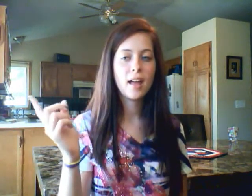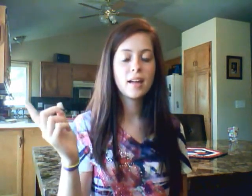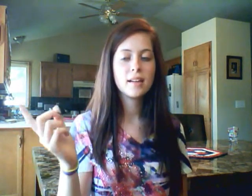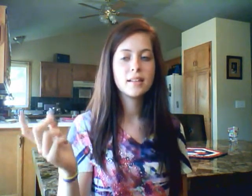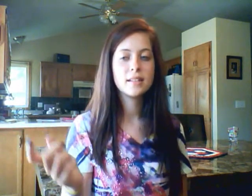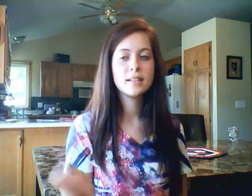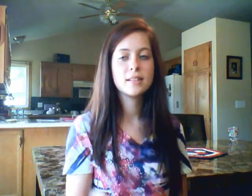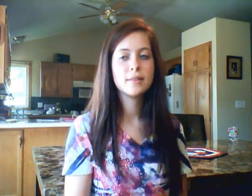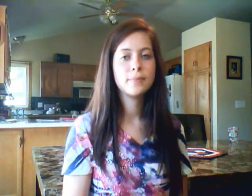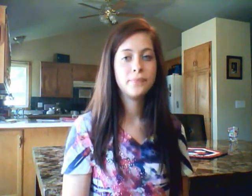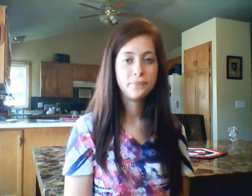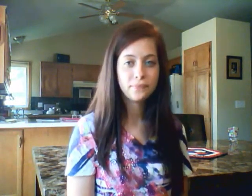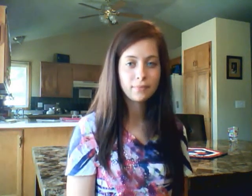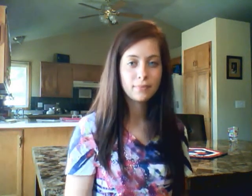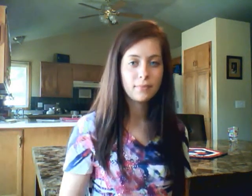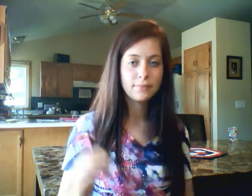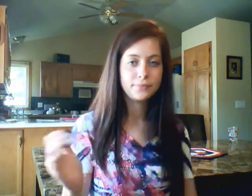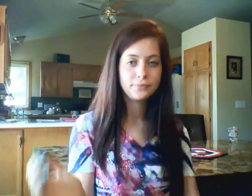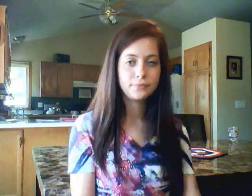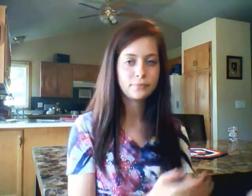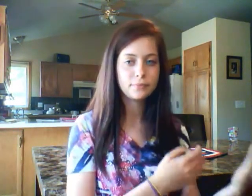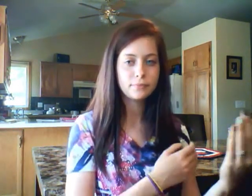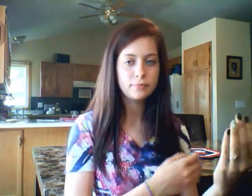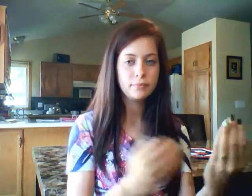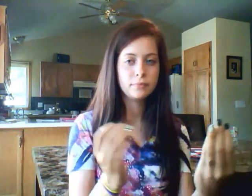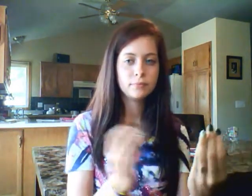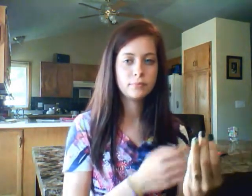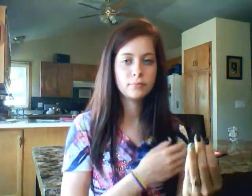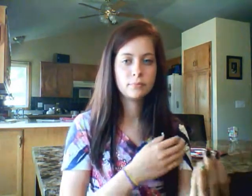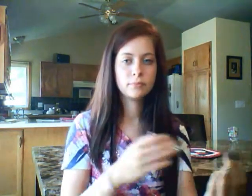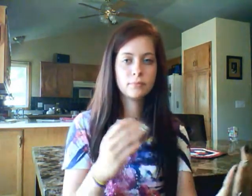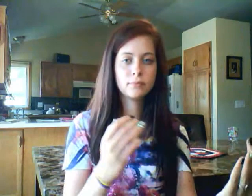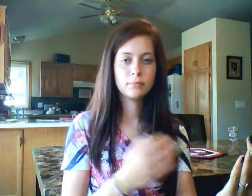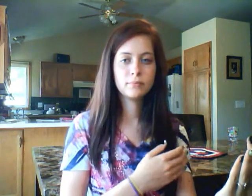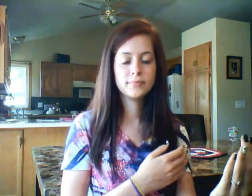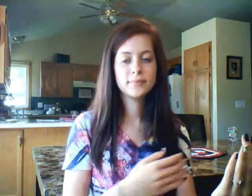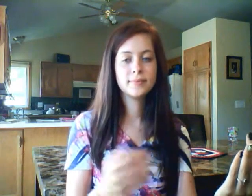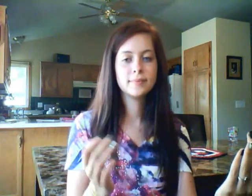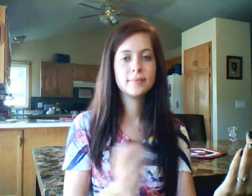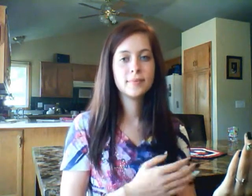down my life, always, forever. You are